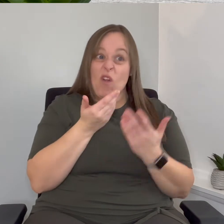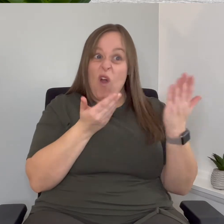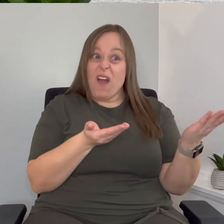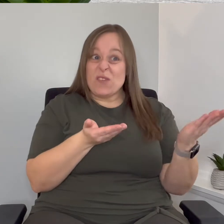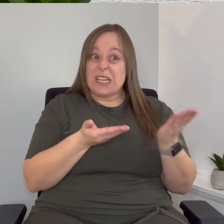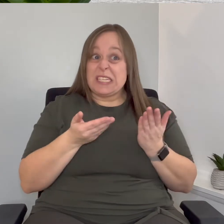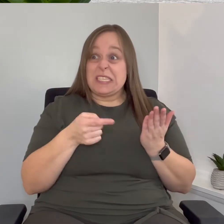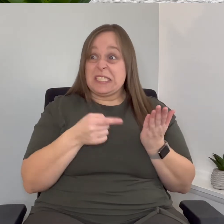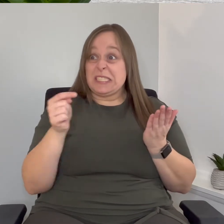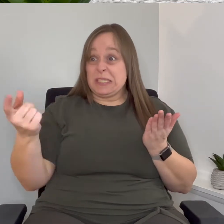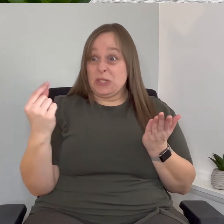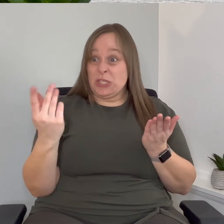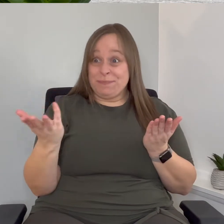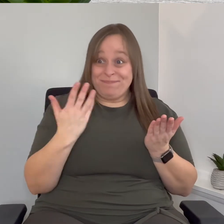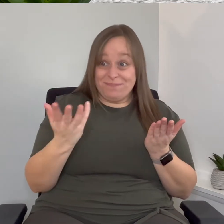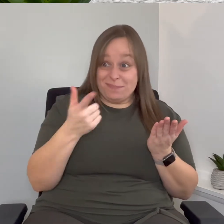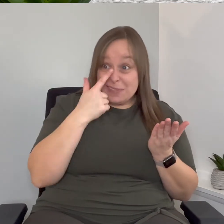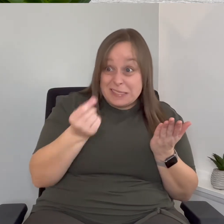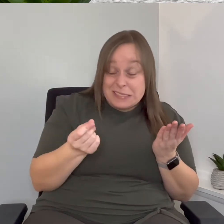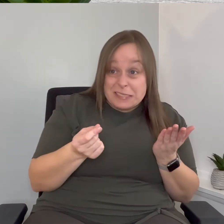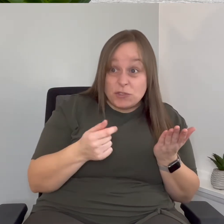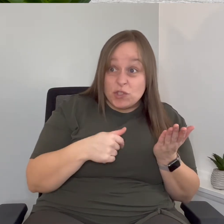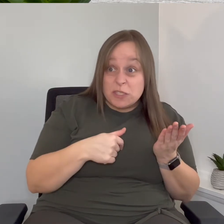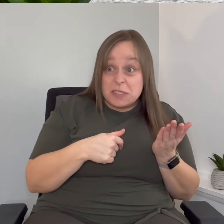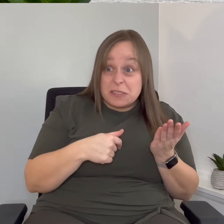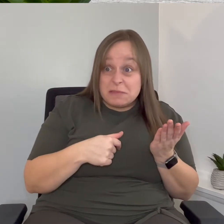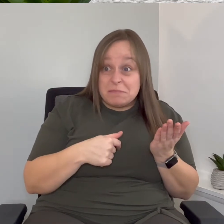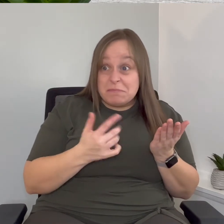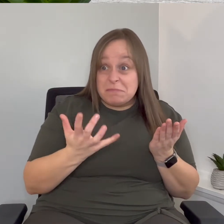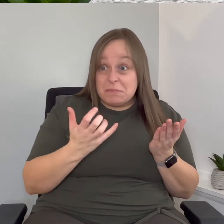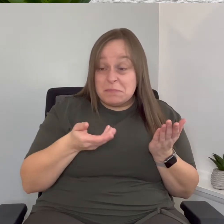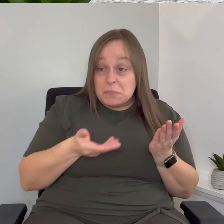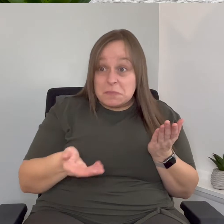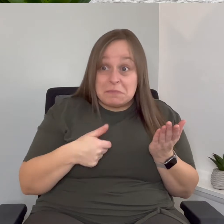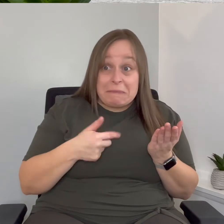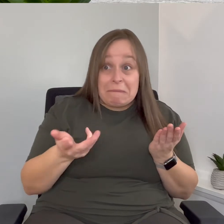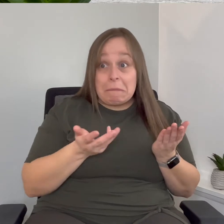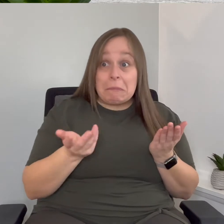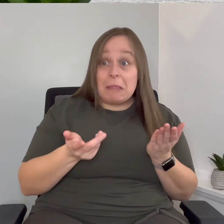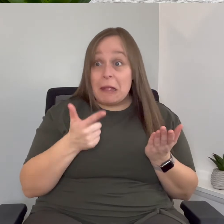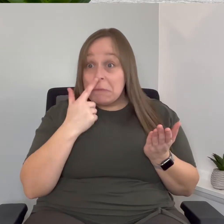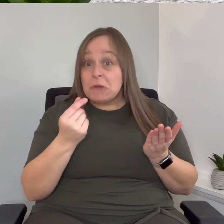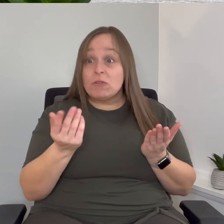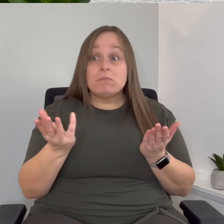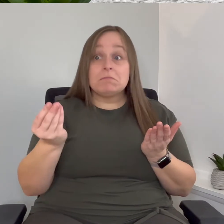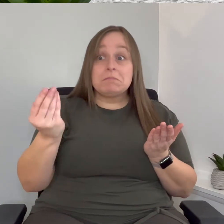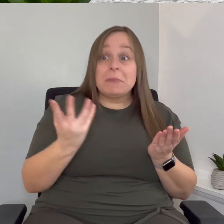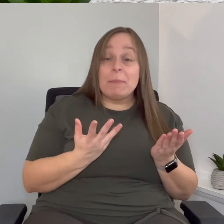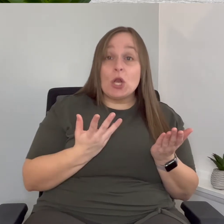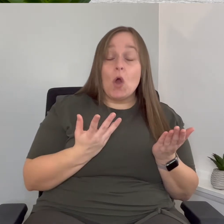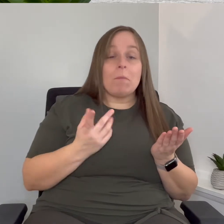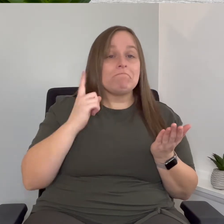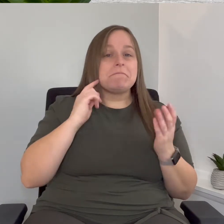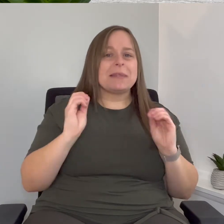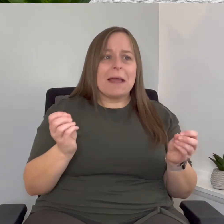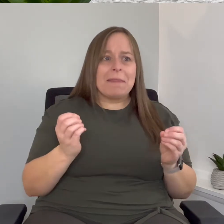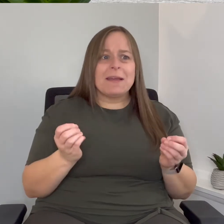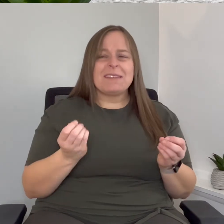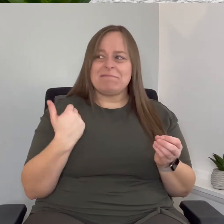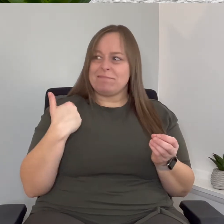um do you want to are you interested I'm interested you know when I didn't hear anything back that was like on